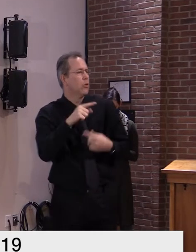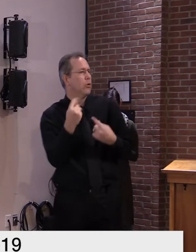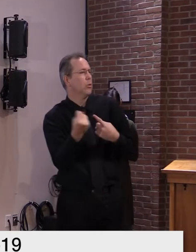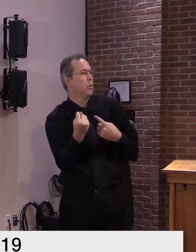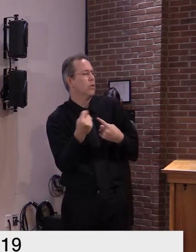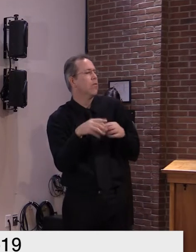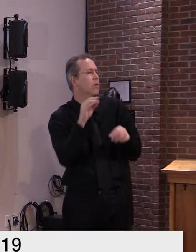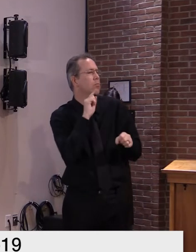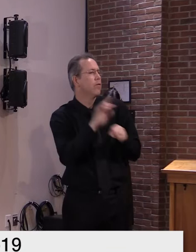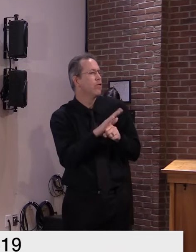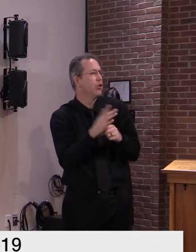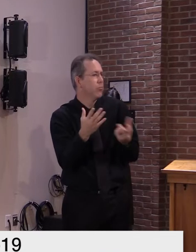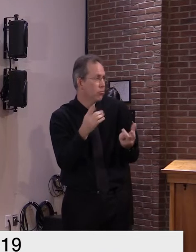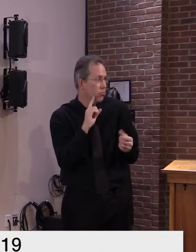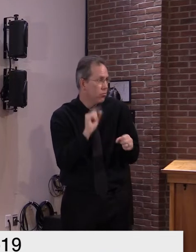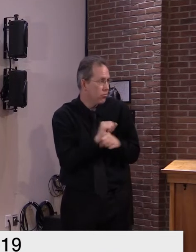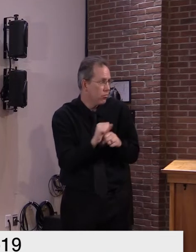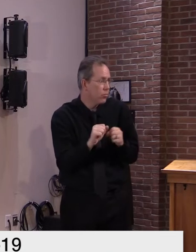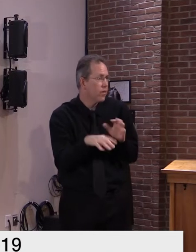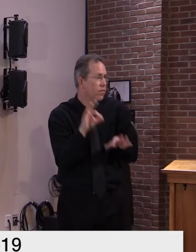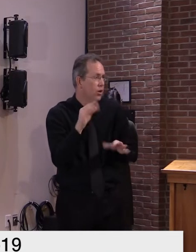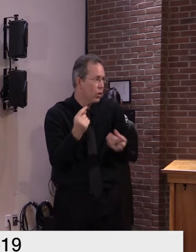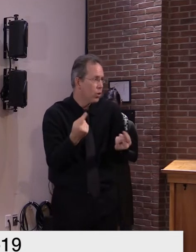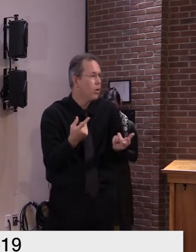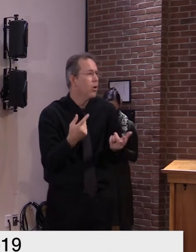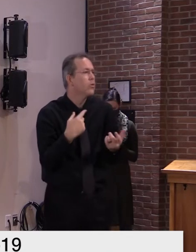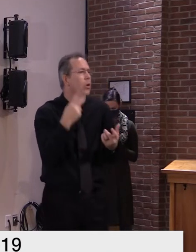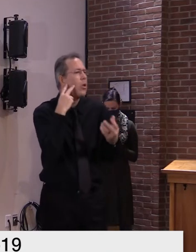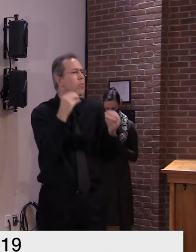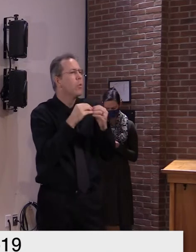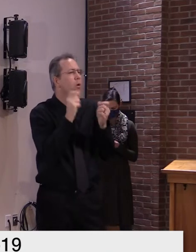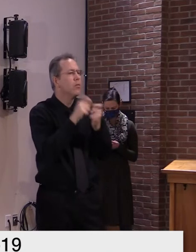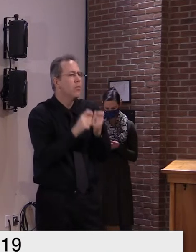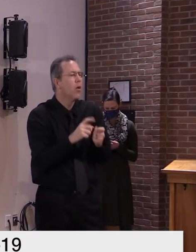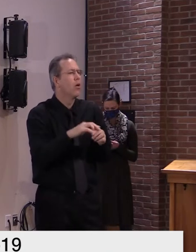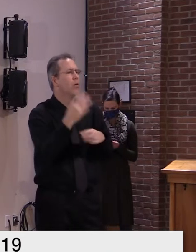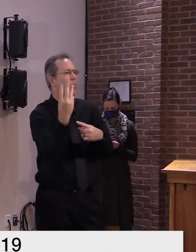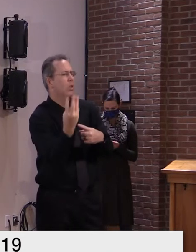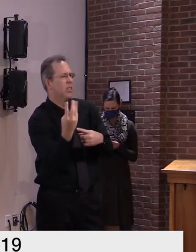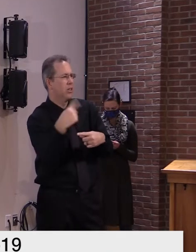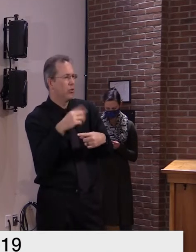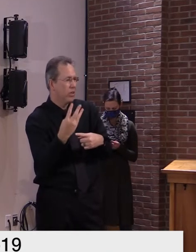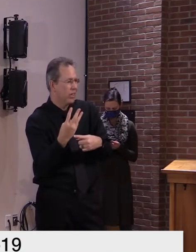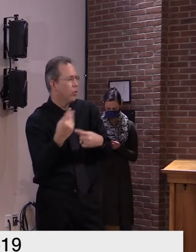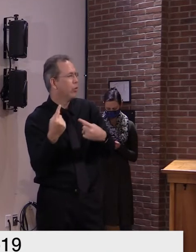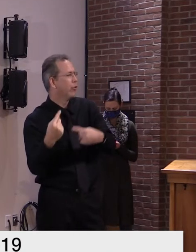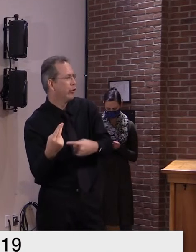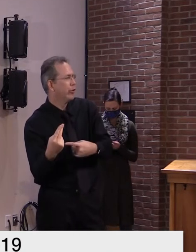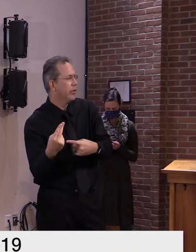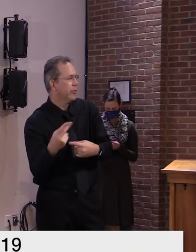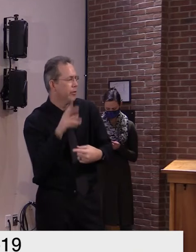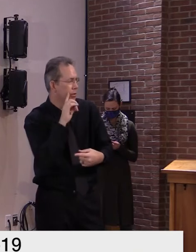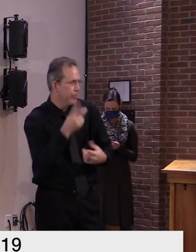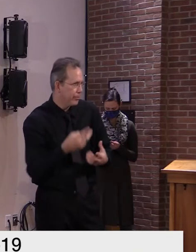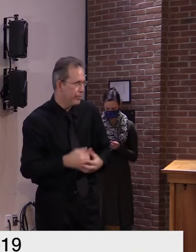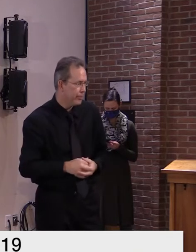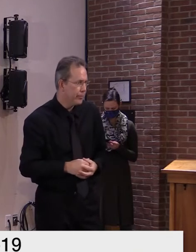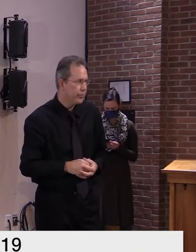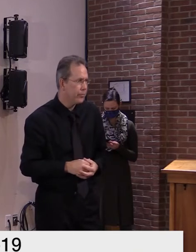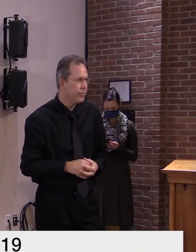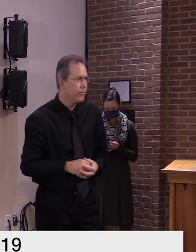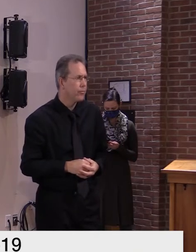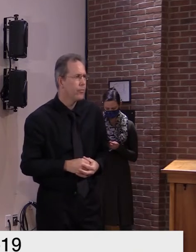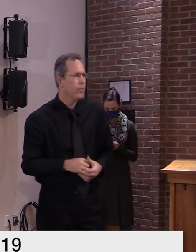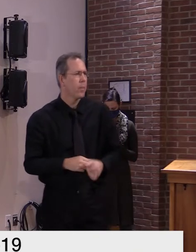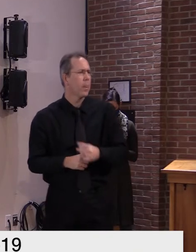hope to put out next wednesday or thursday thank you all very much again in fairness to